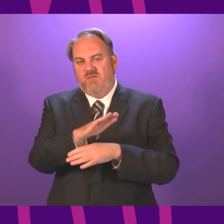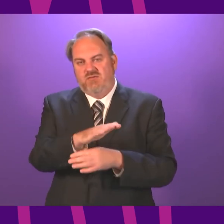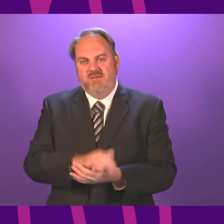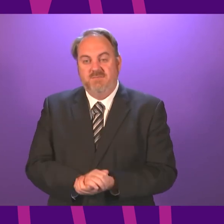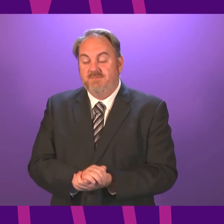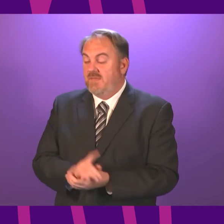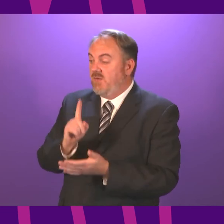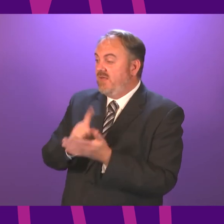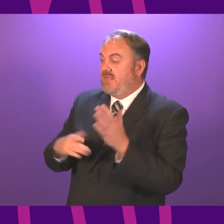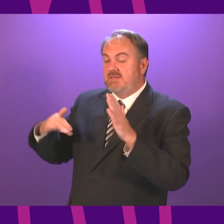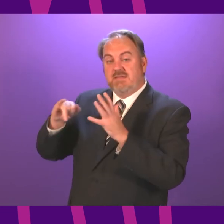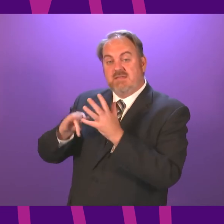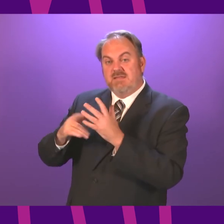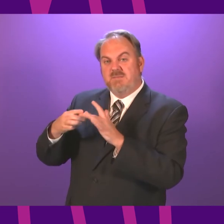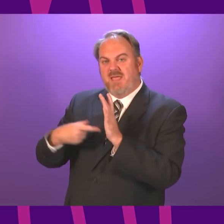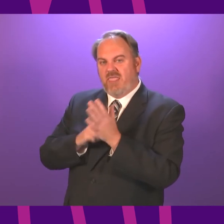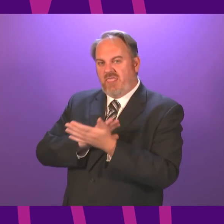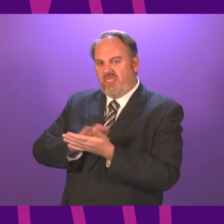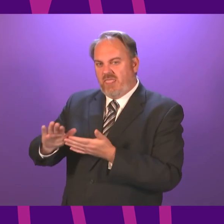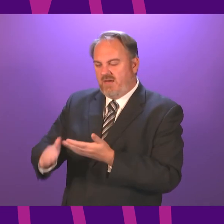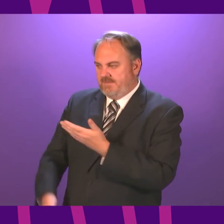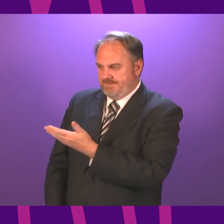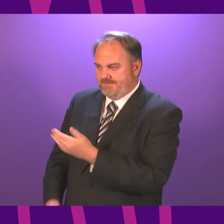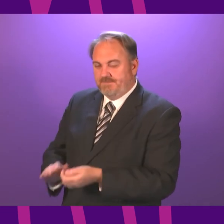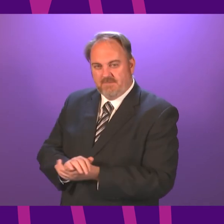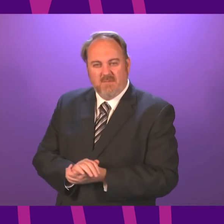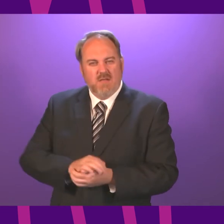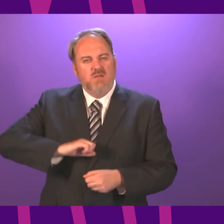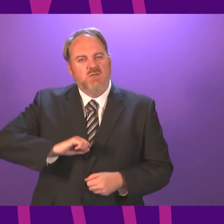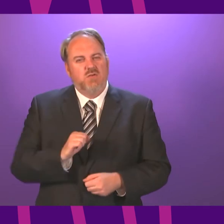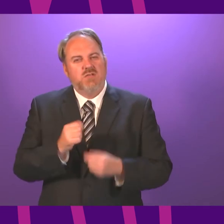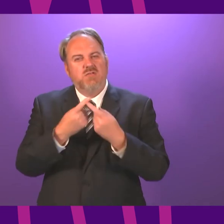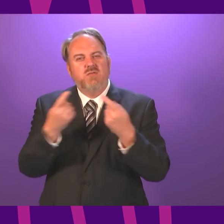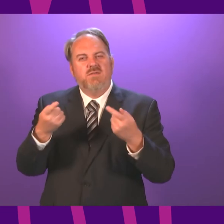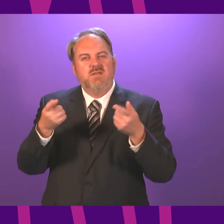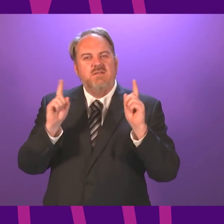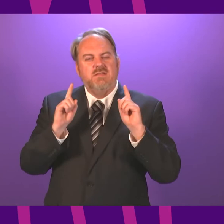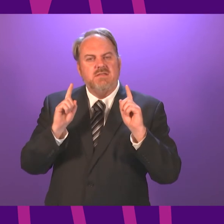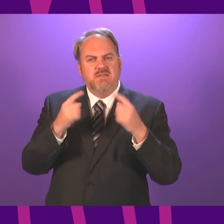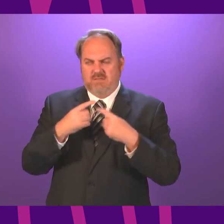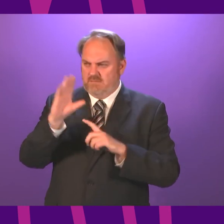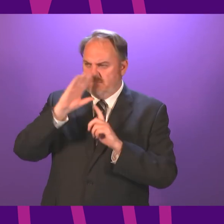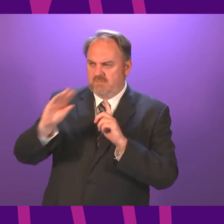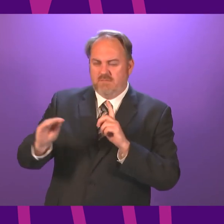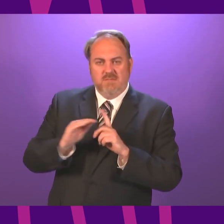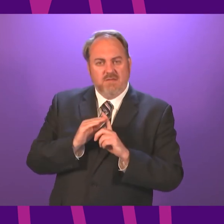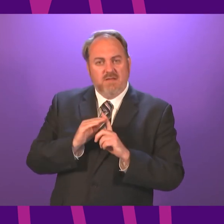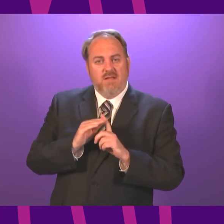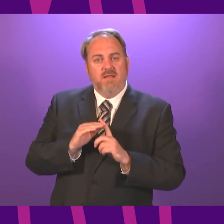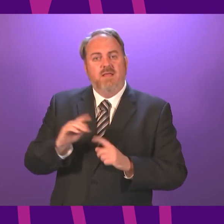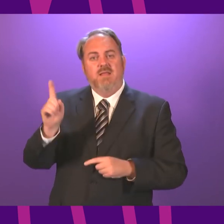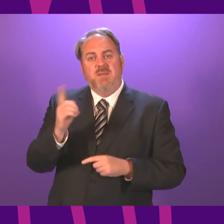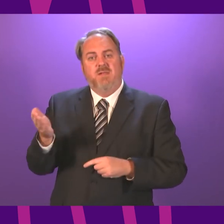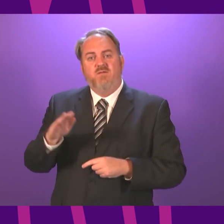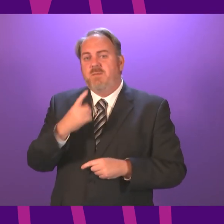Liz Smith, to be followed by Gillian Martin. Thank you. Scottish universities are reporting that the number of students likely to arrive from red-list